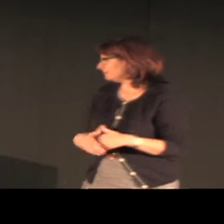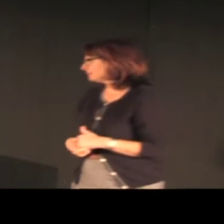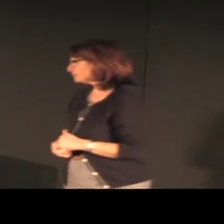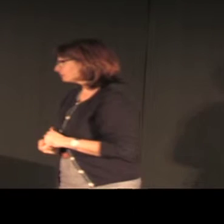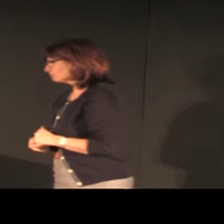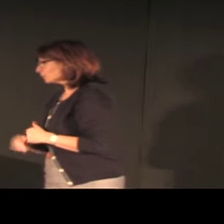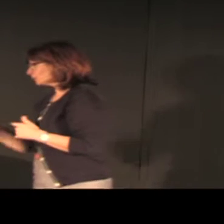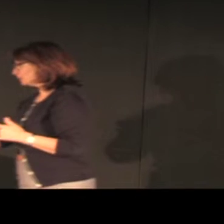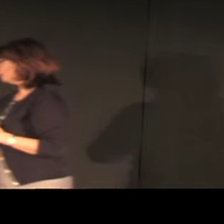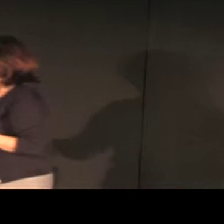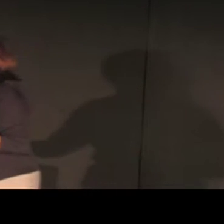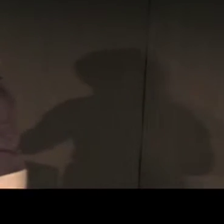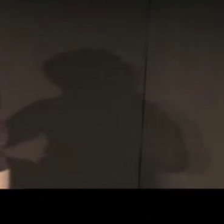it has been a fascinating experience.